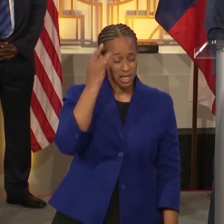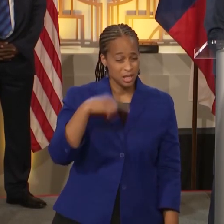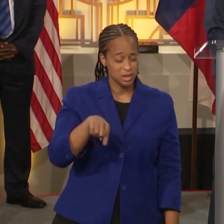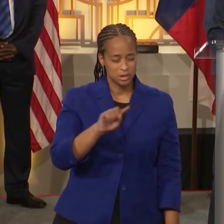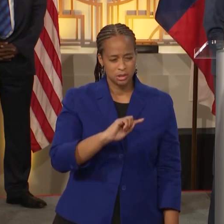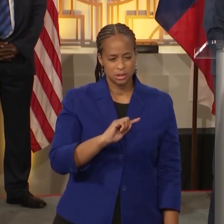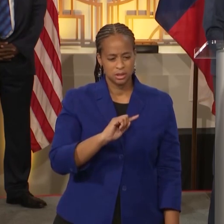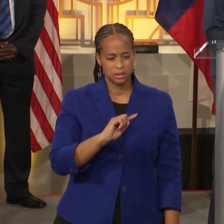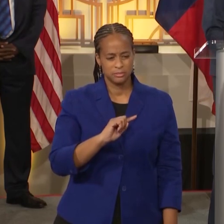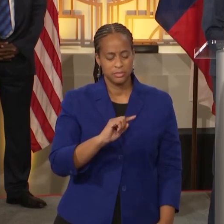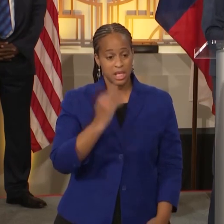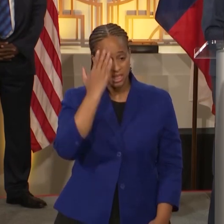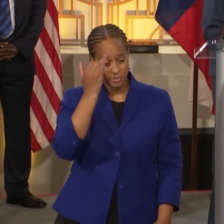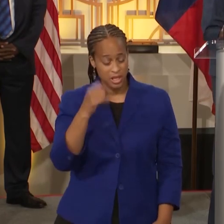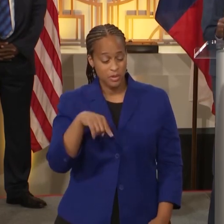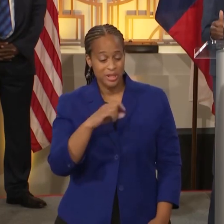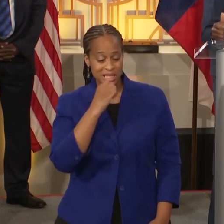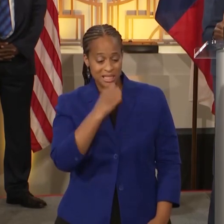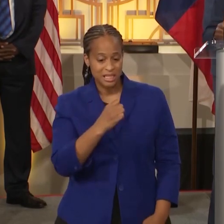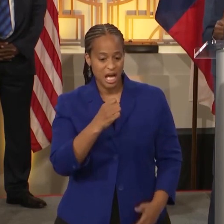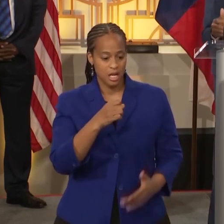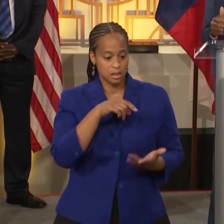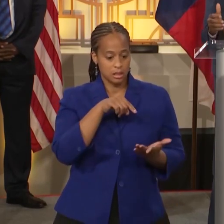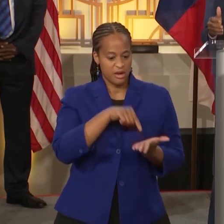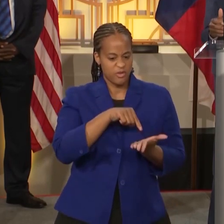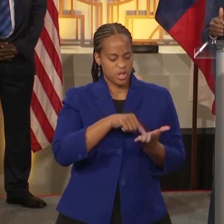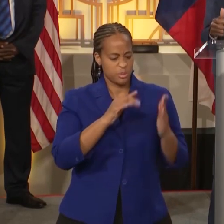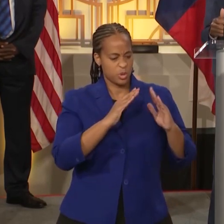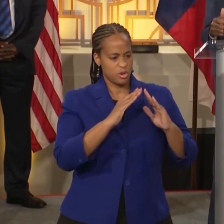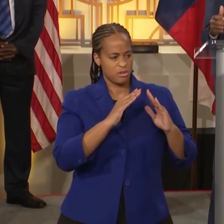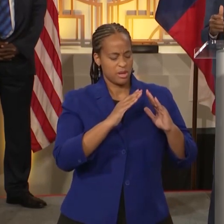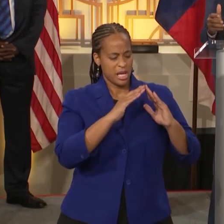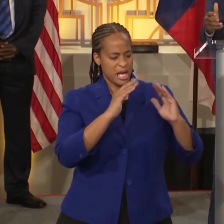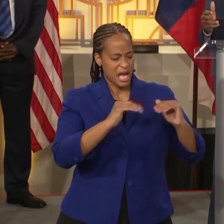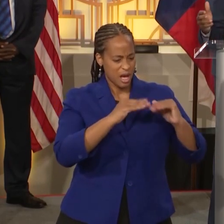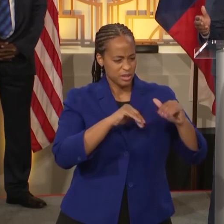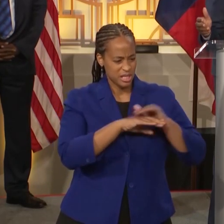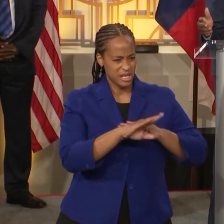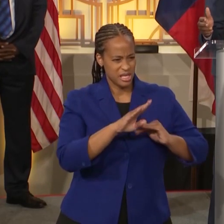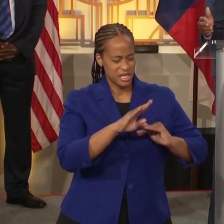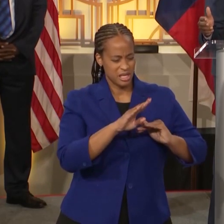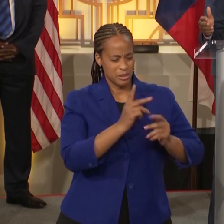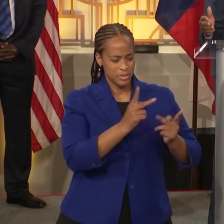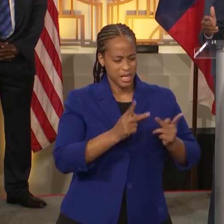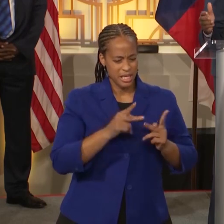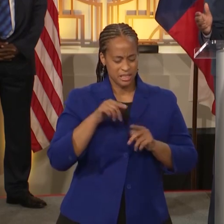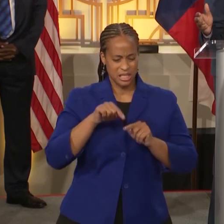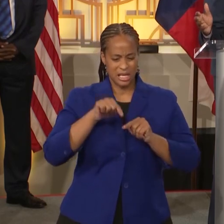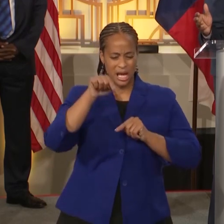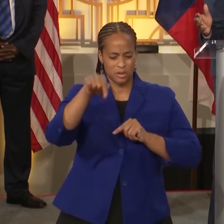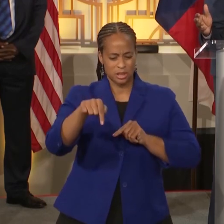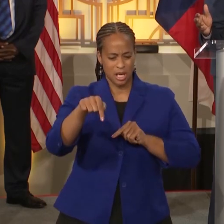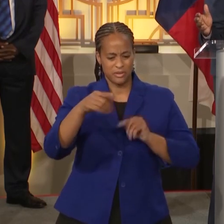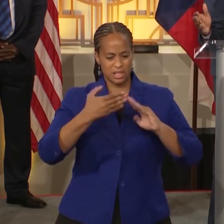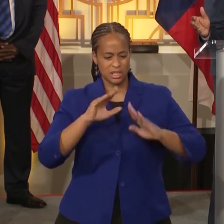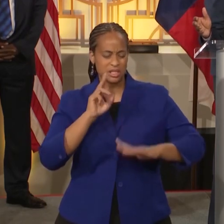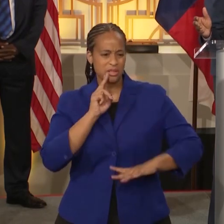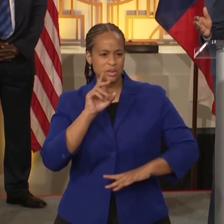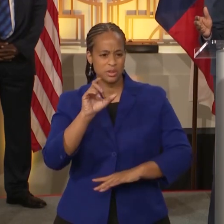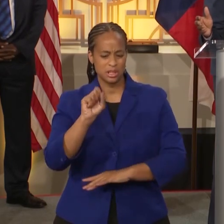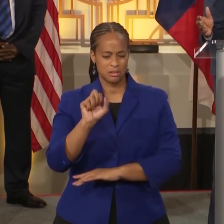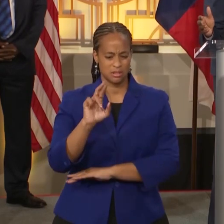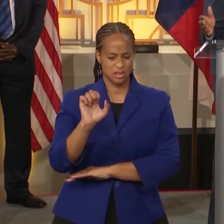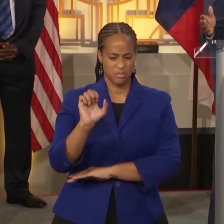Just because there's not affordable housing in place in a suburban community doesn't make that community